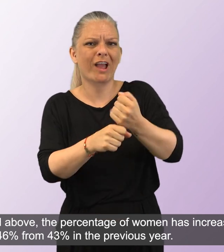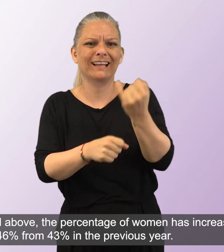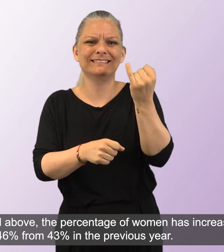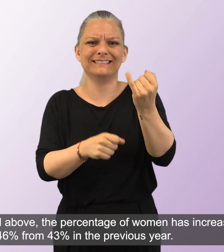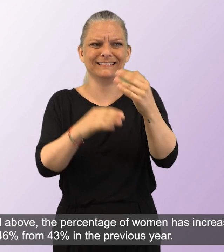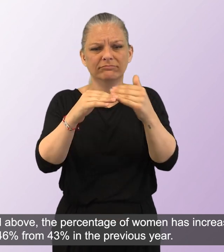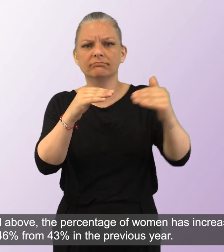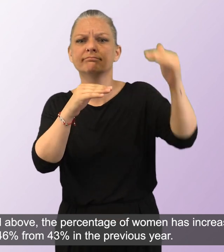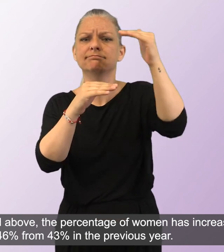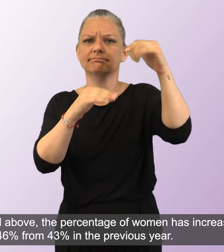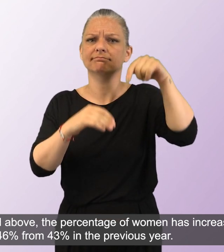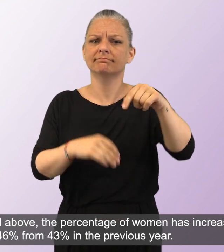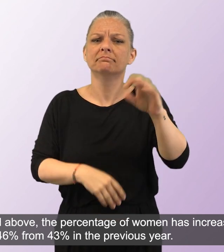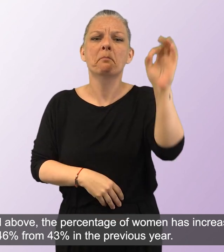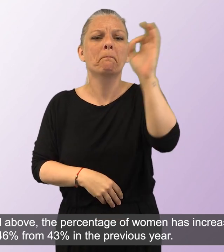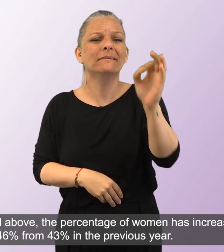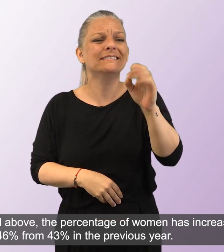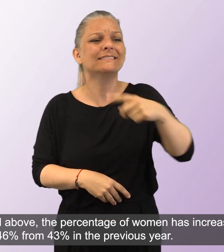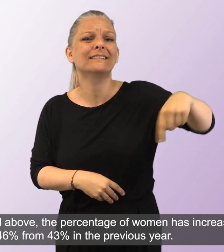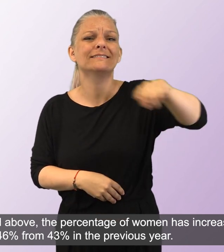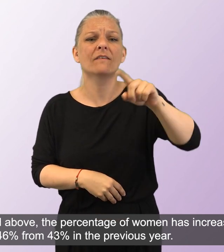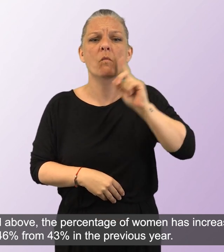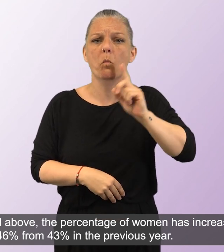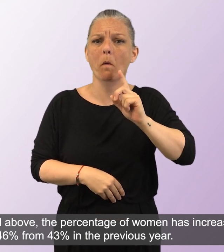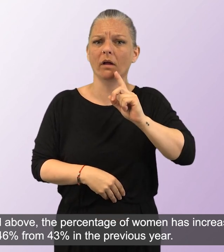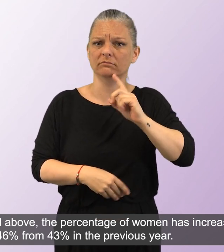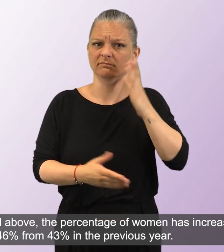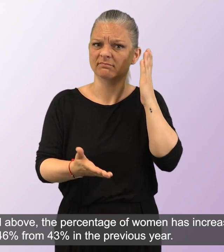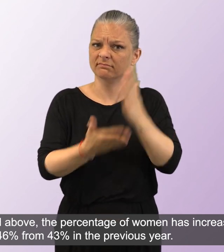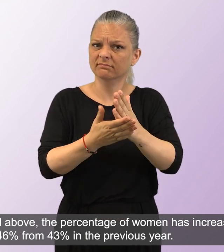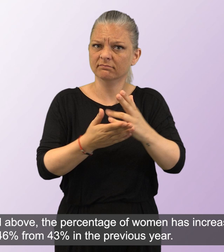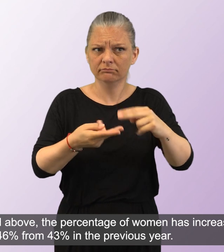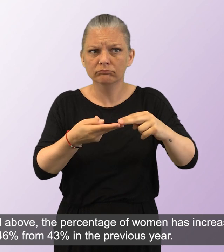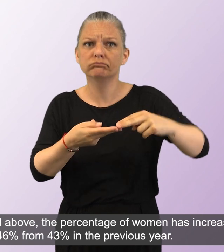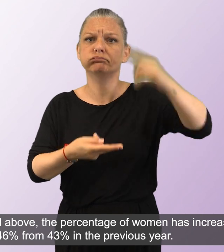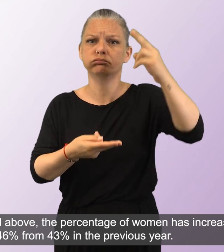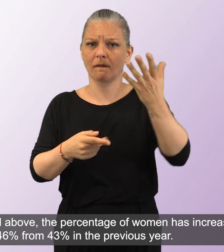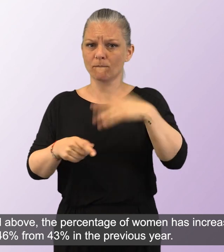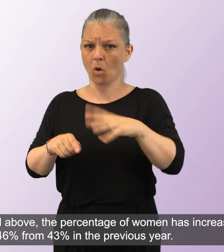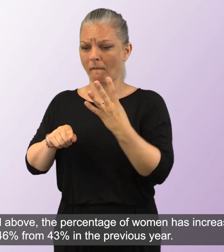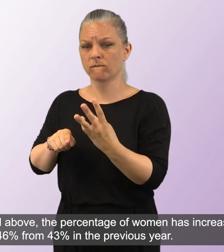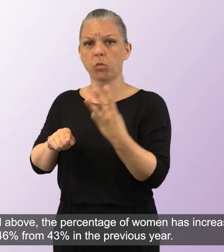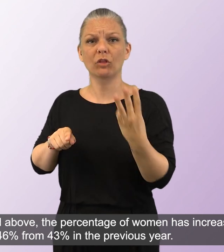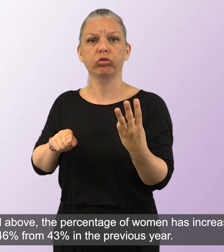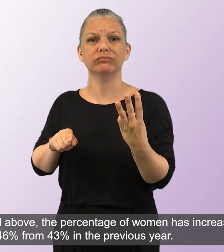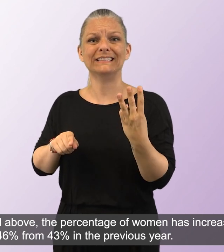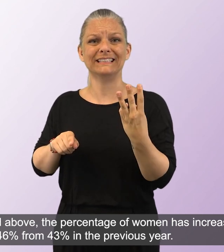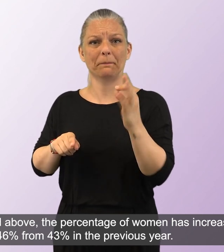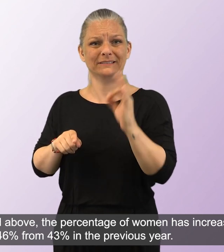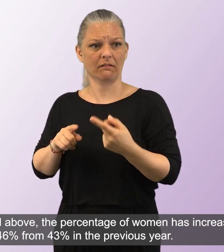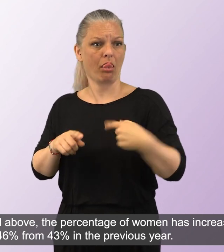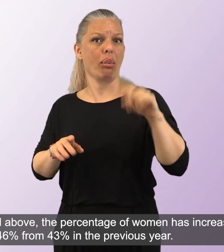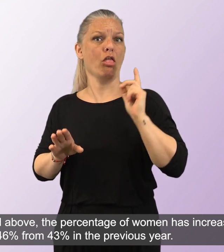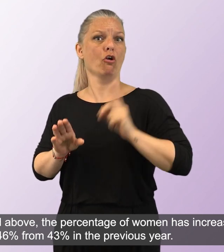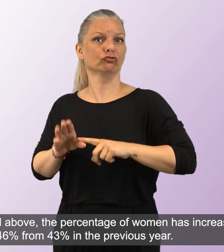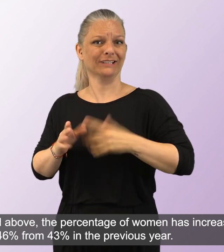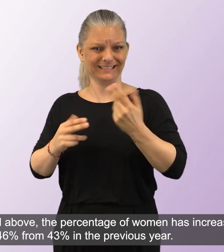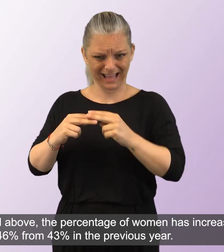At grade 6 and above, the percentage of women has increased to 46% from 43% in the previous year.